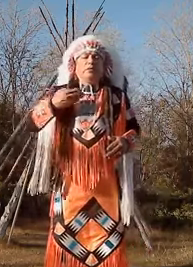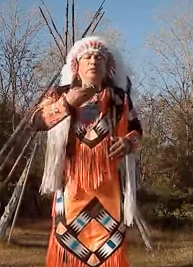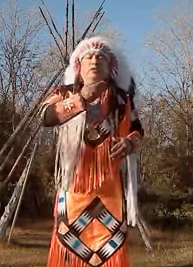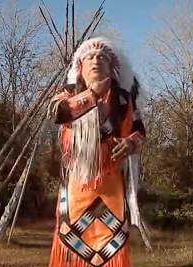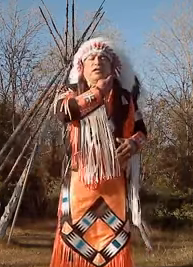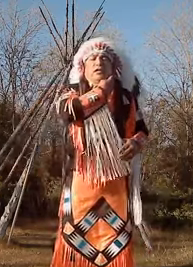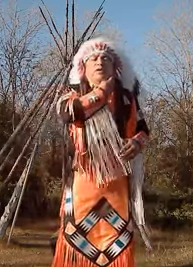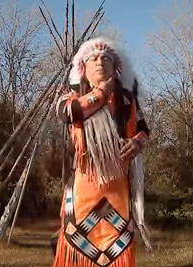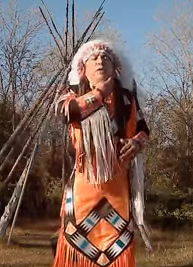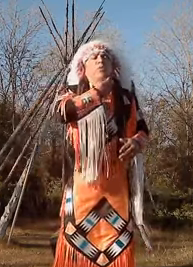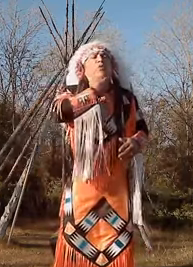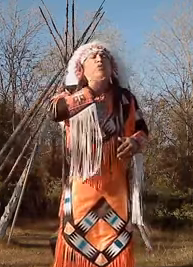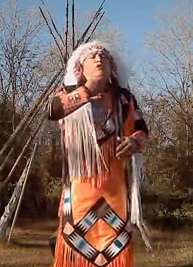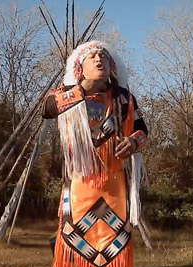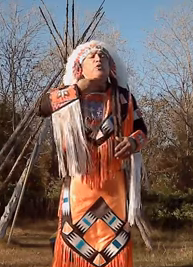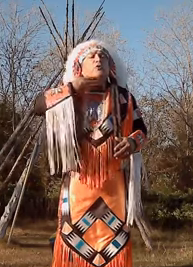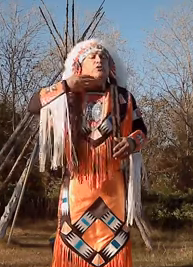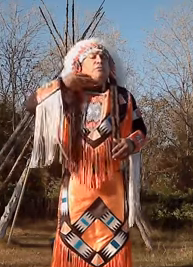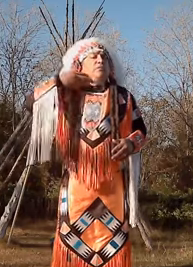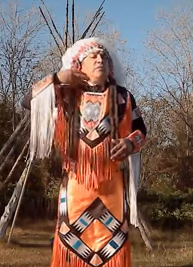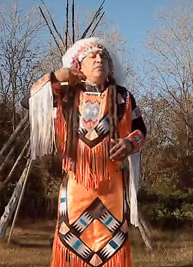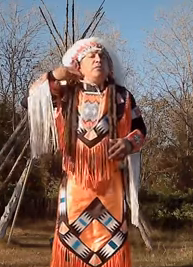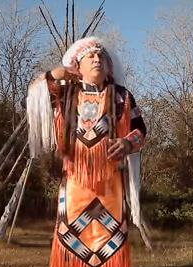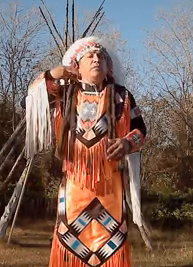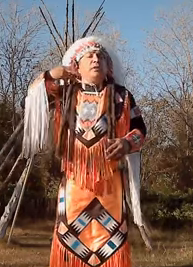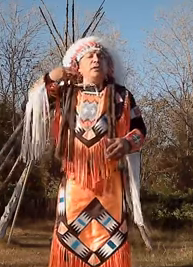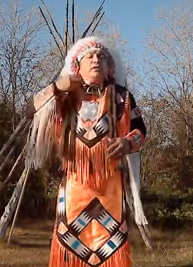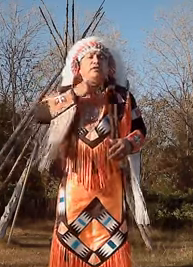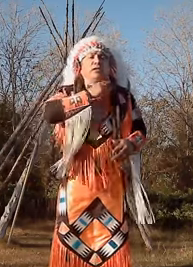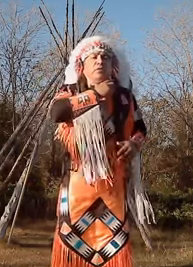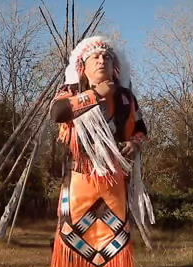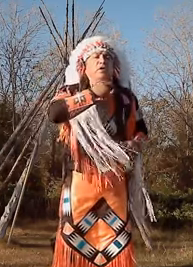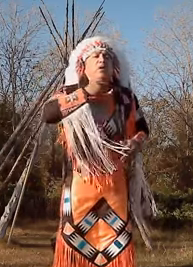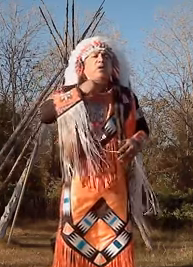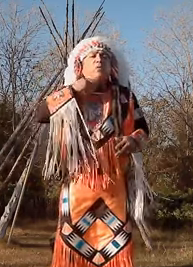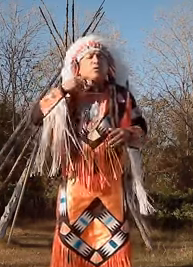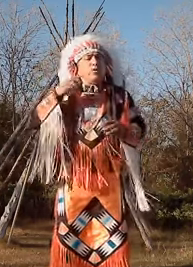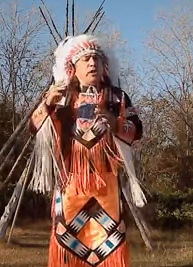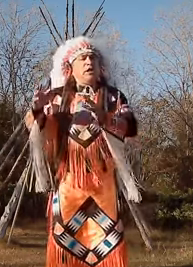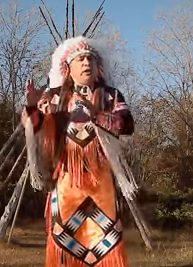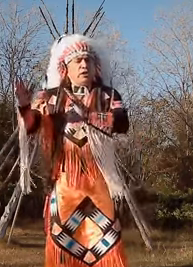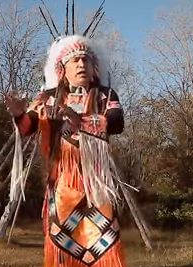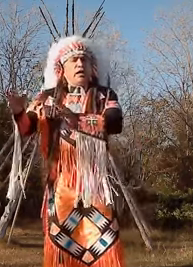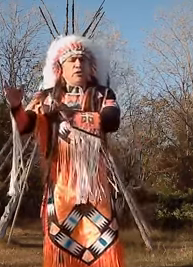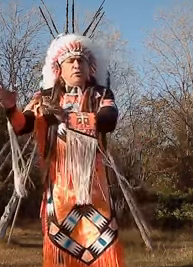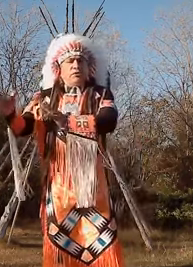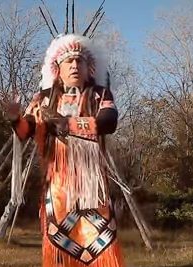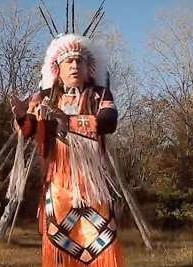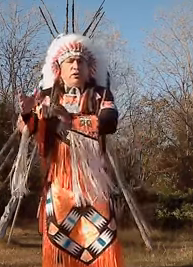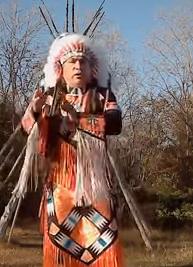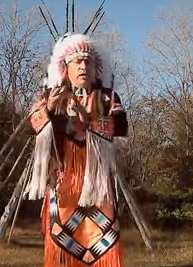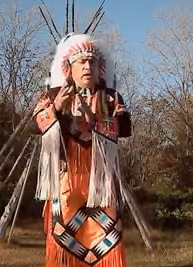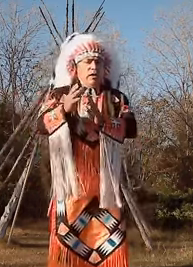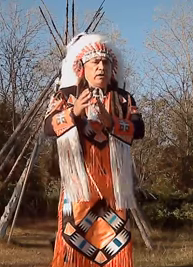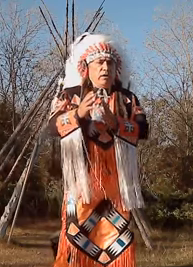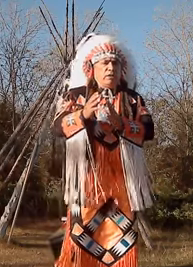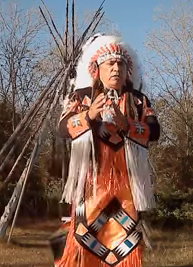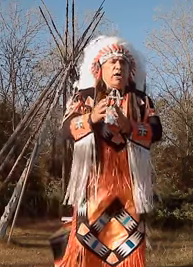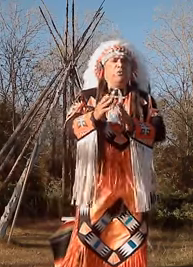was because those people were chokers. They always wanted to tell and present tribal